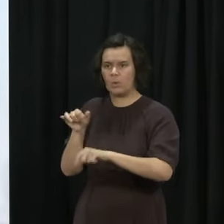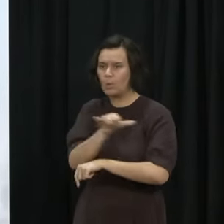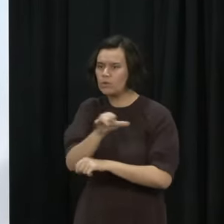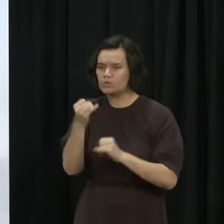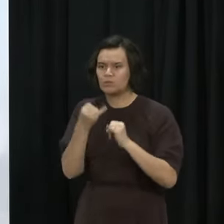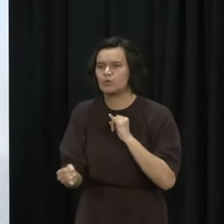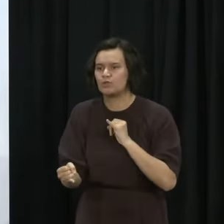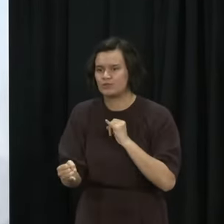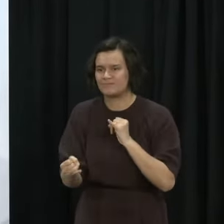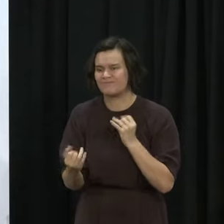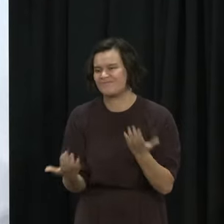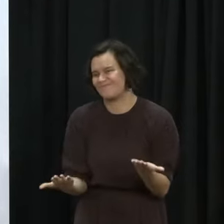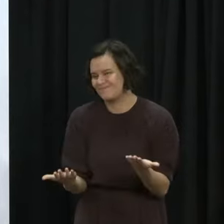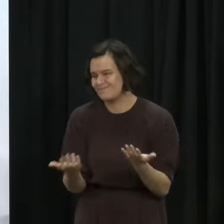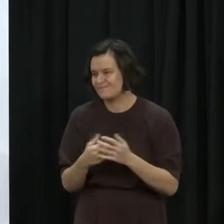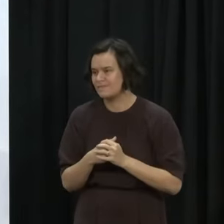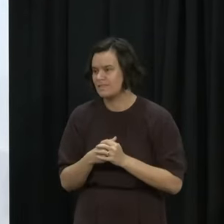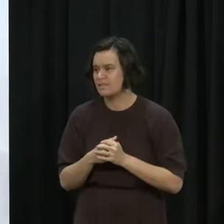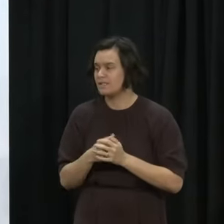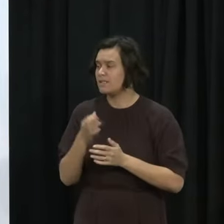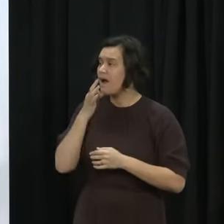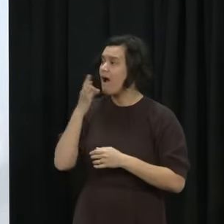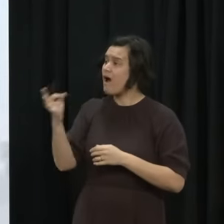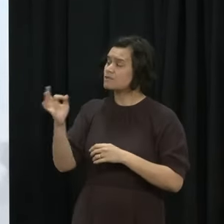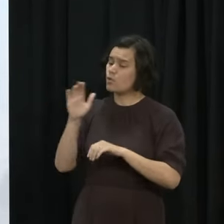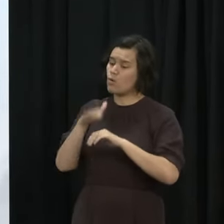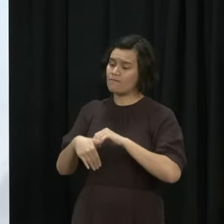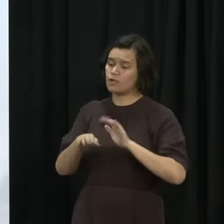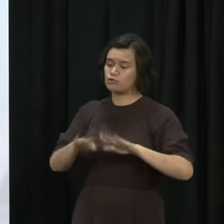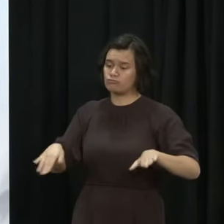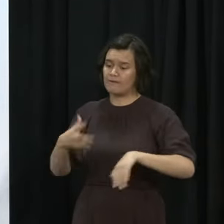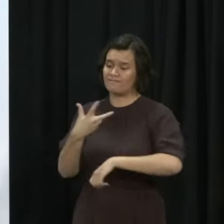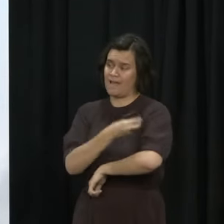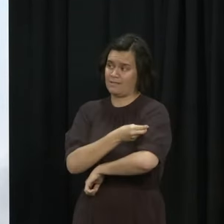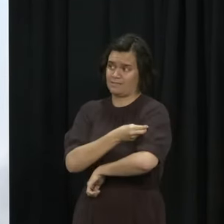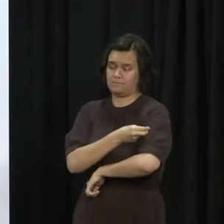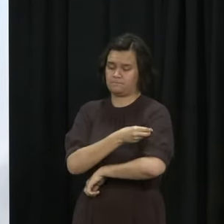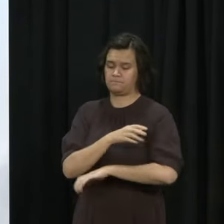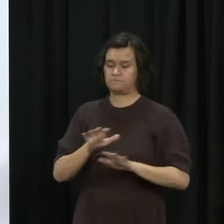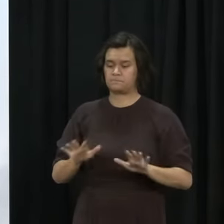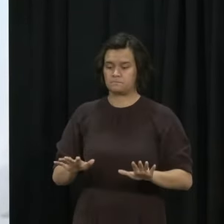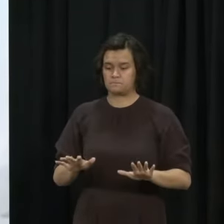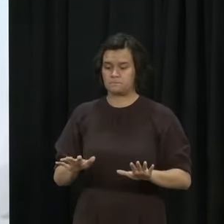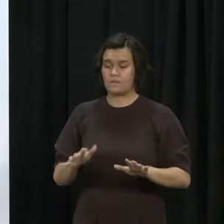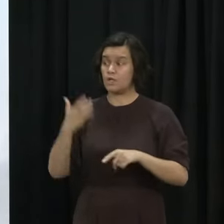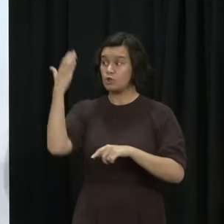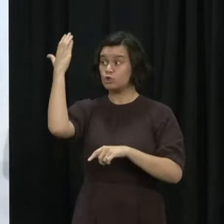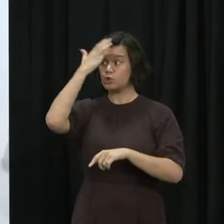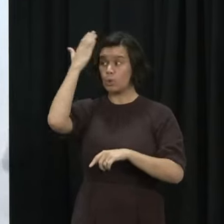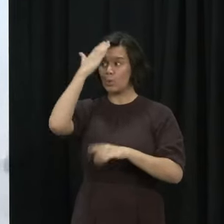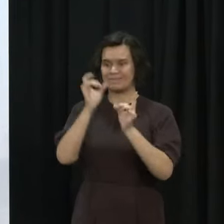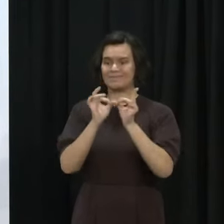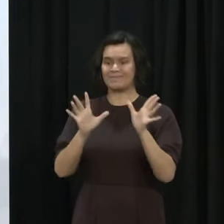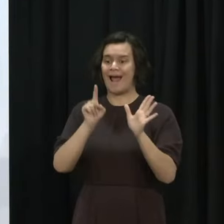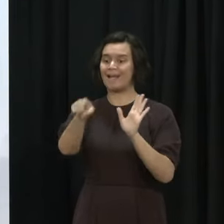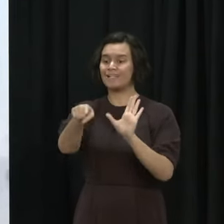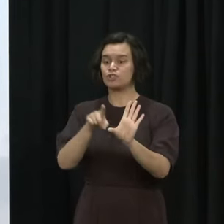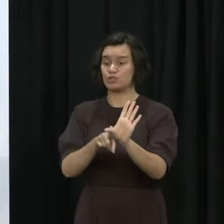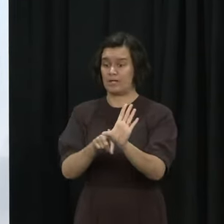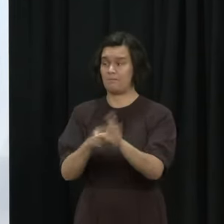So just on childhood vaccination before the school year starts what sort of modelling are you seeing about